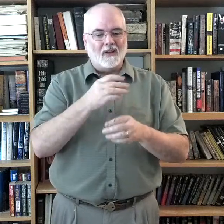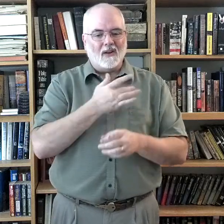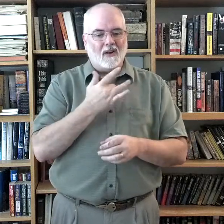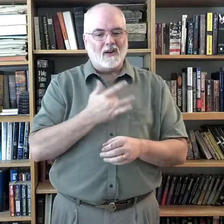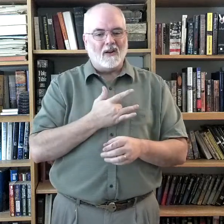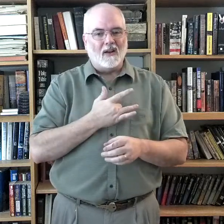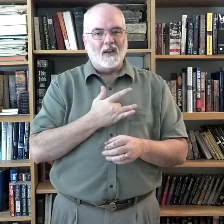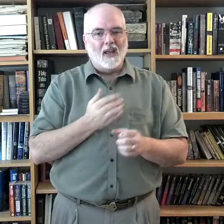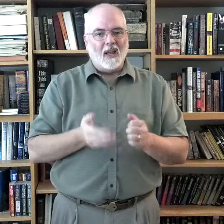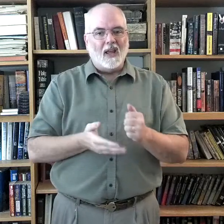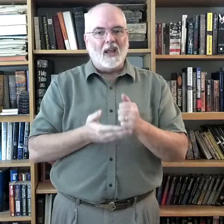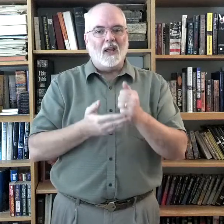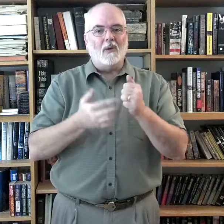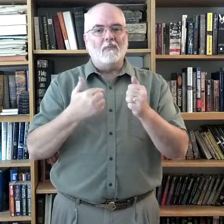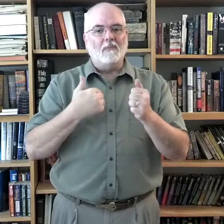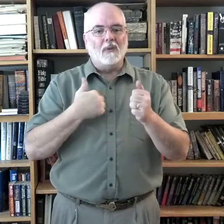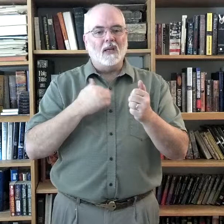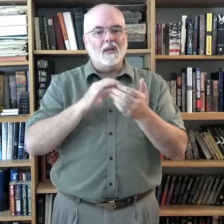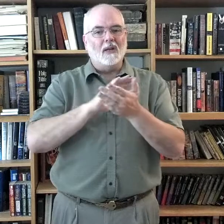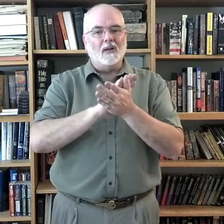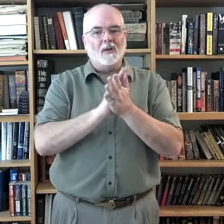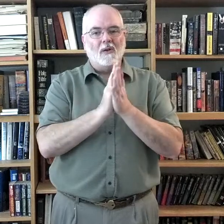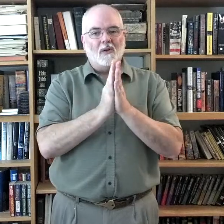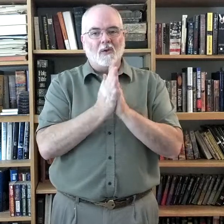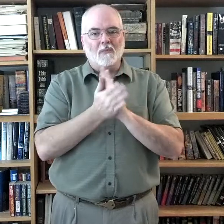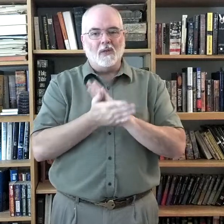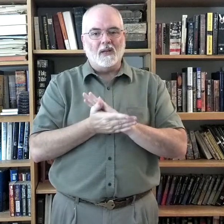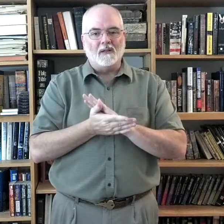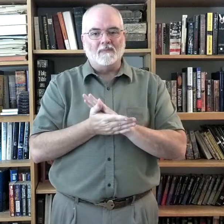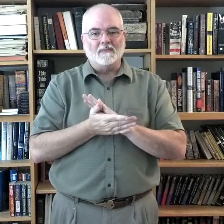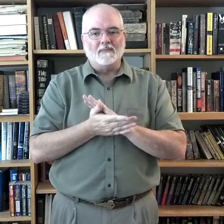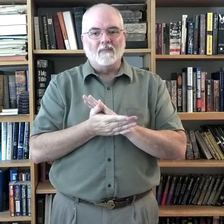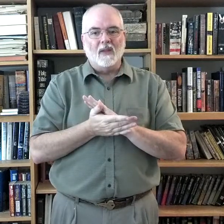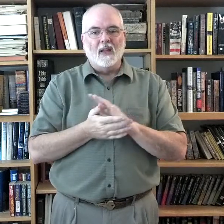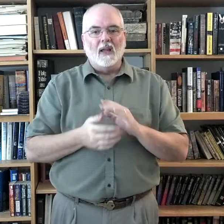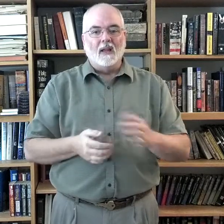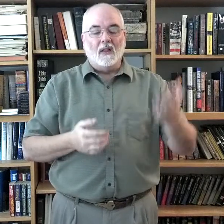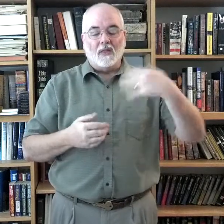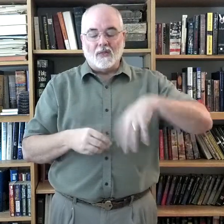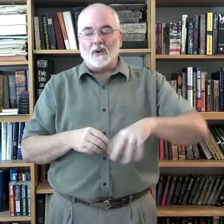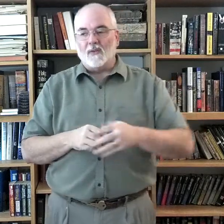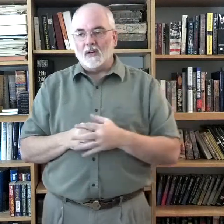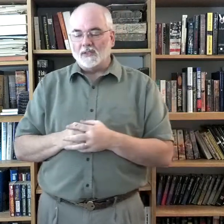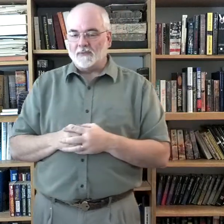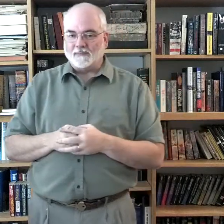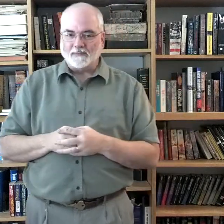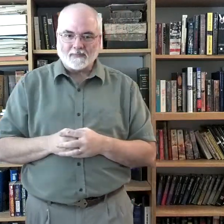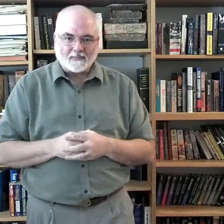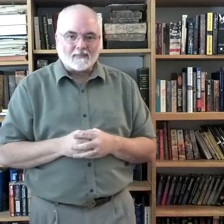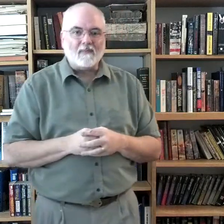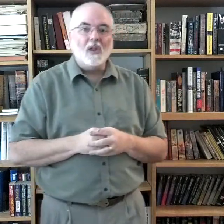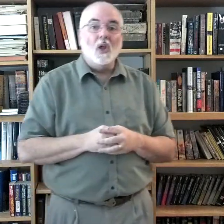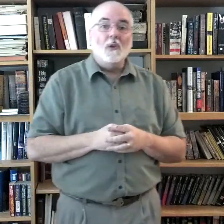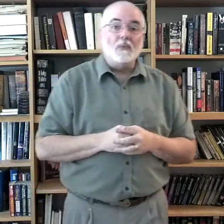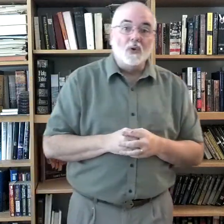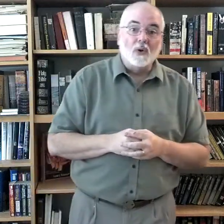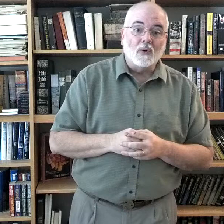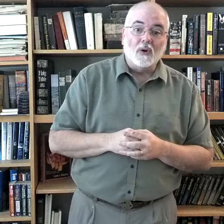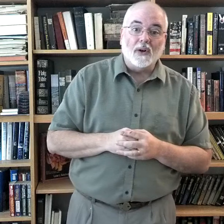heart, help me to be. Third verse. Pure in